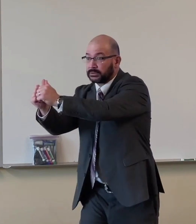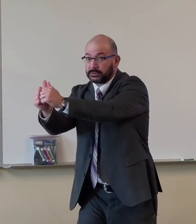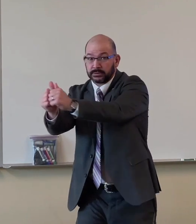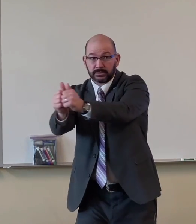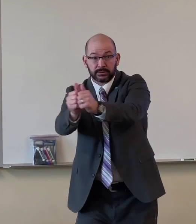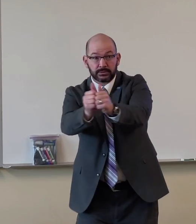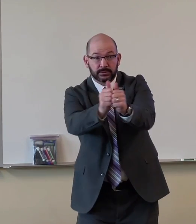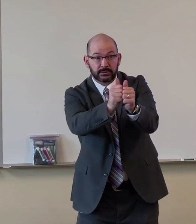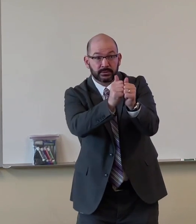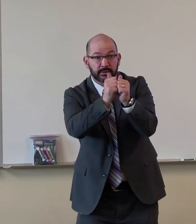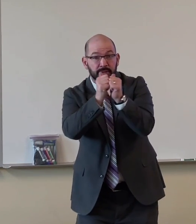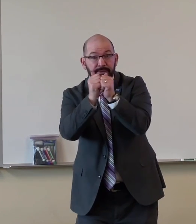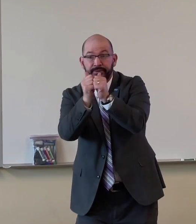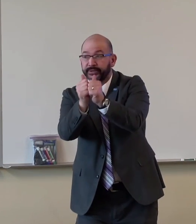it's important that all of us together